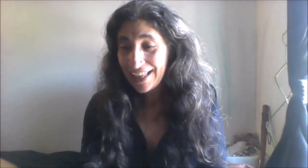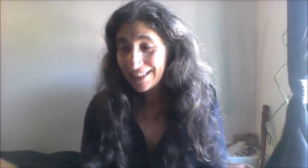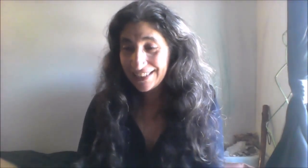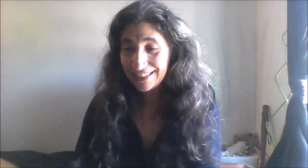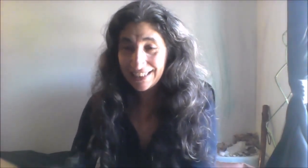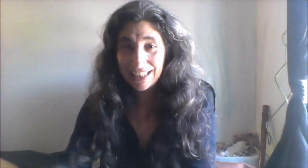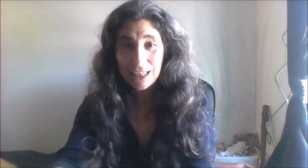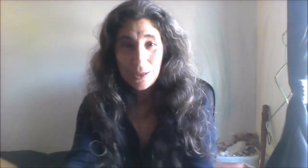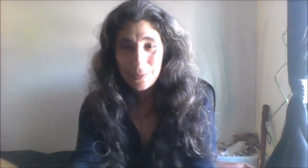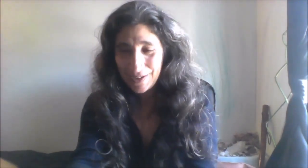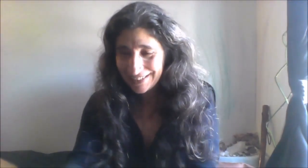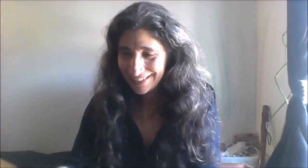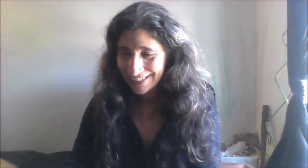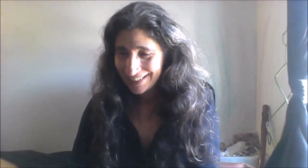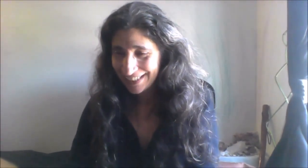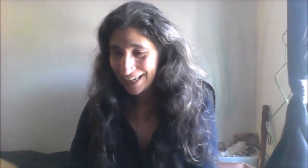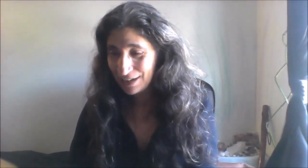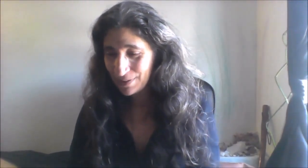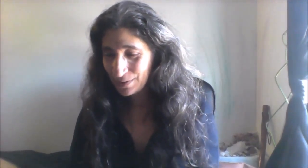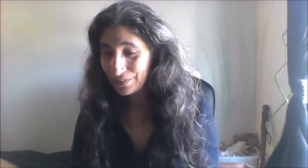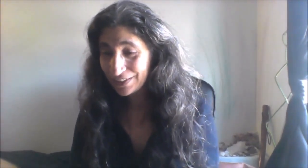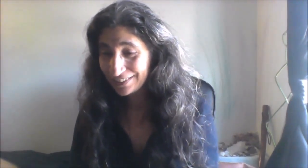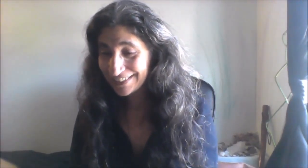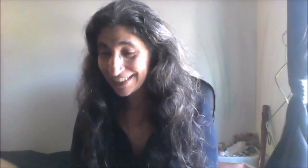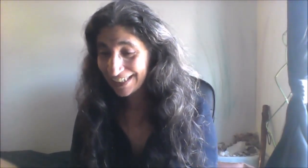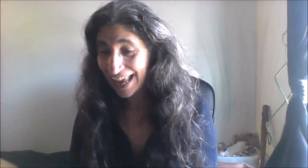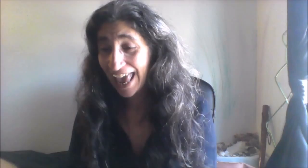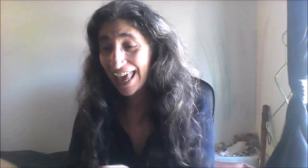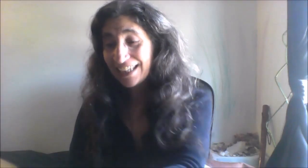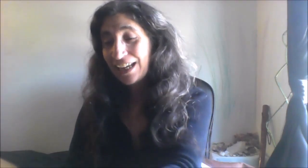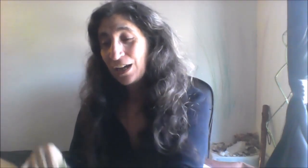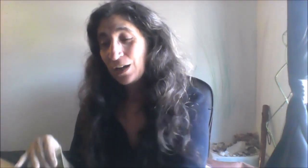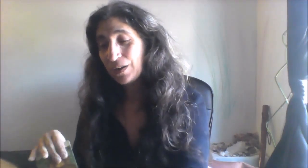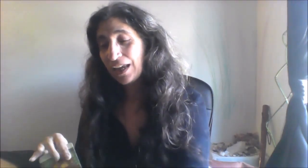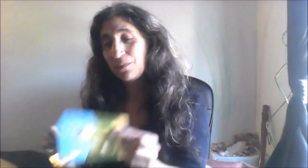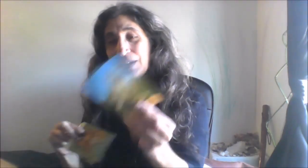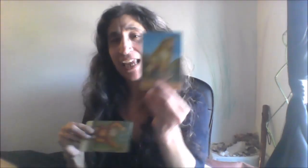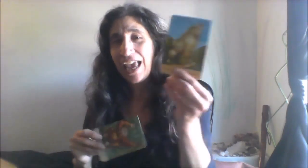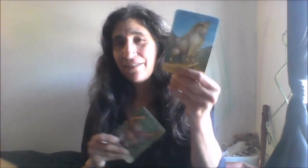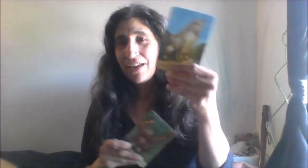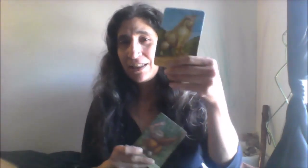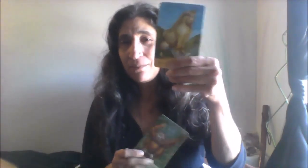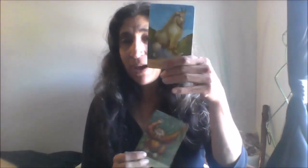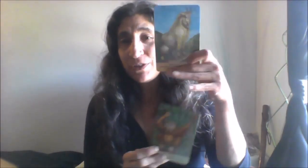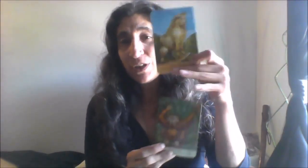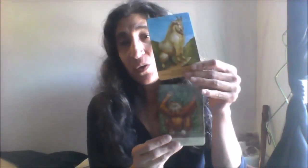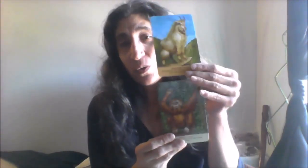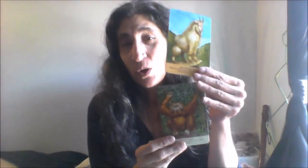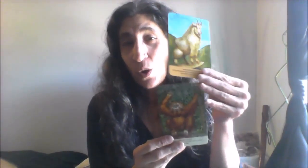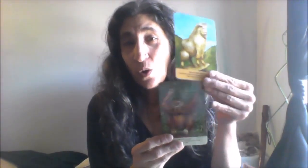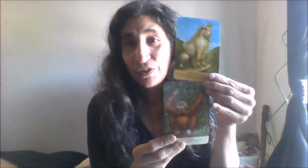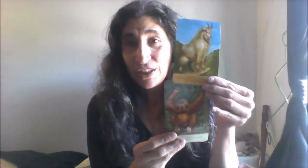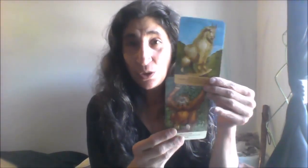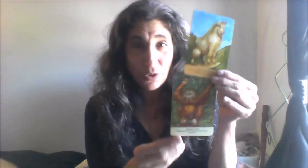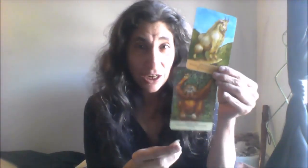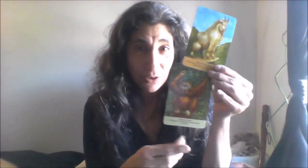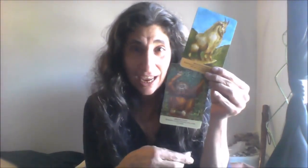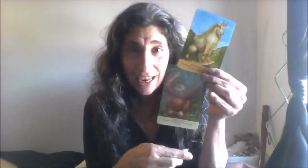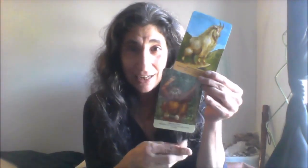the mountain goat is saying be sure inside your heart